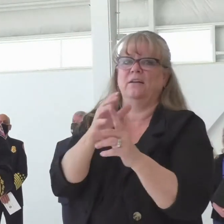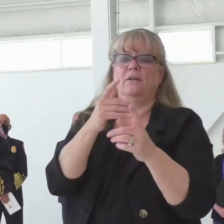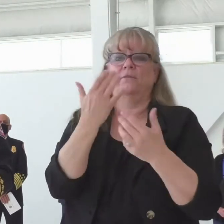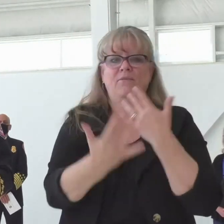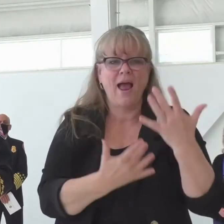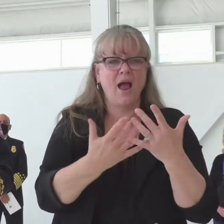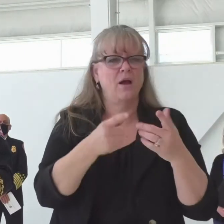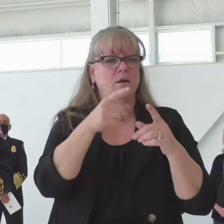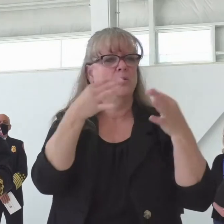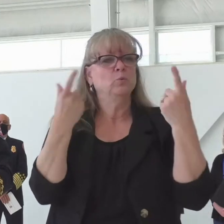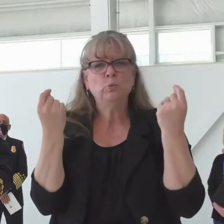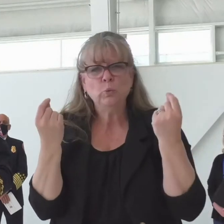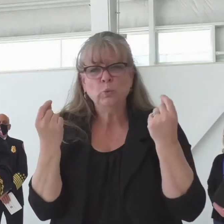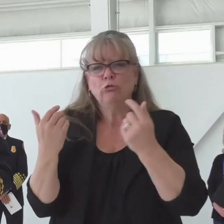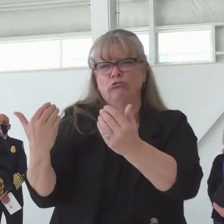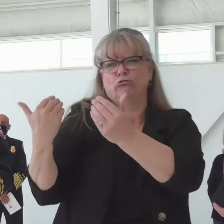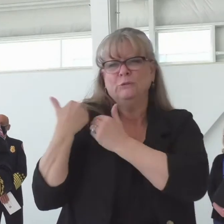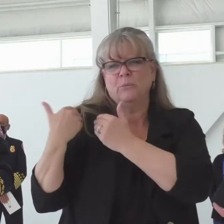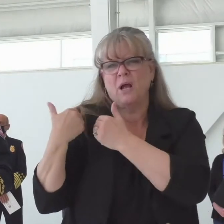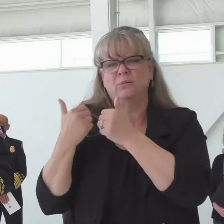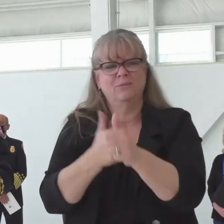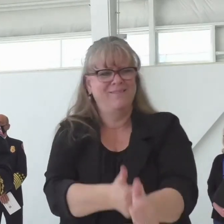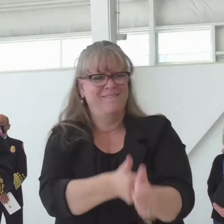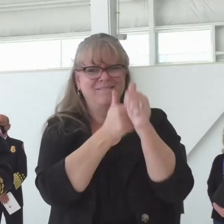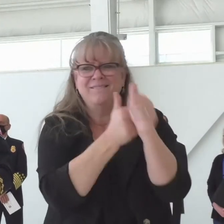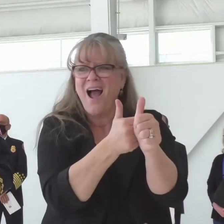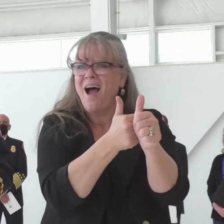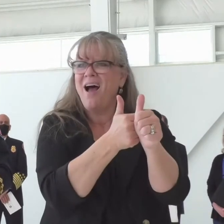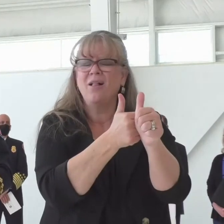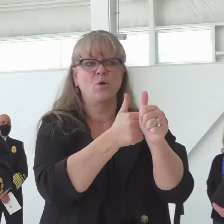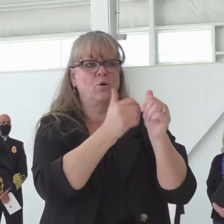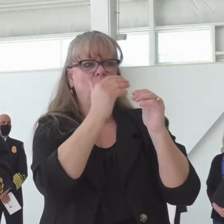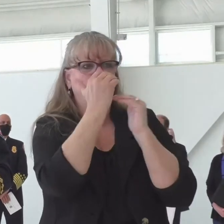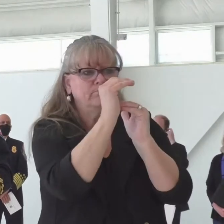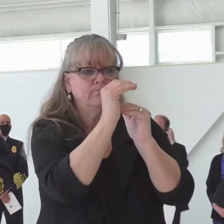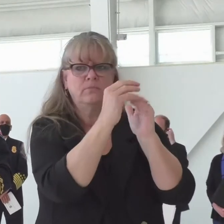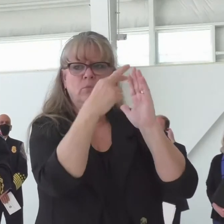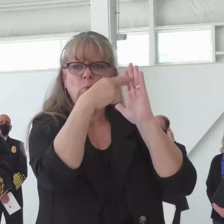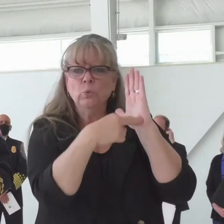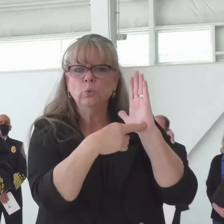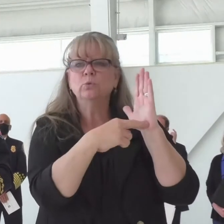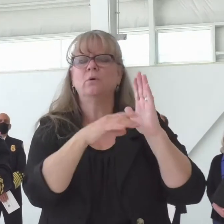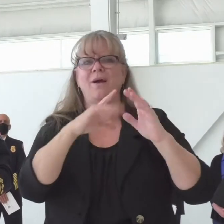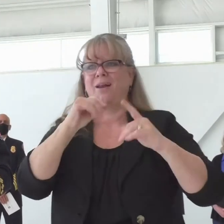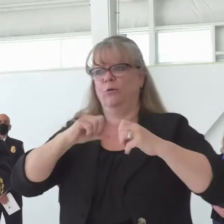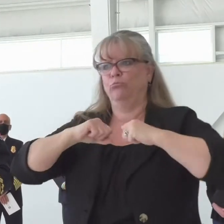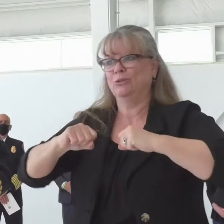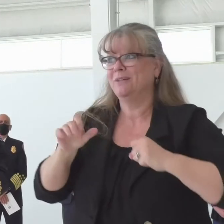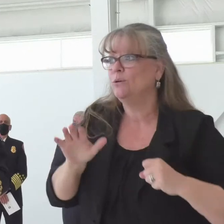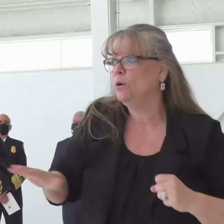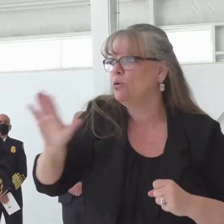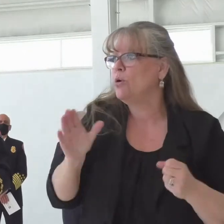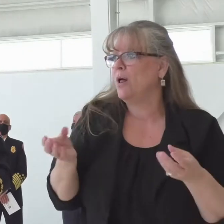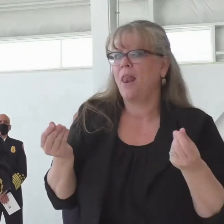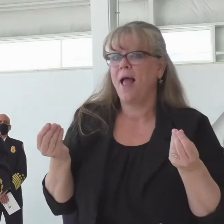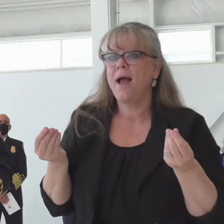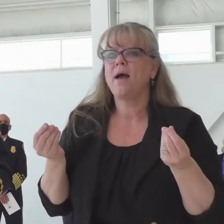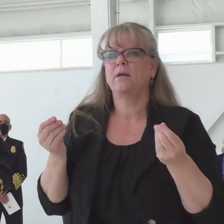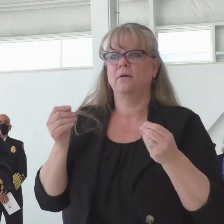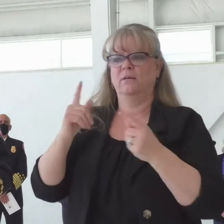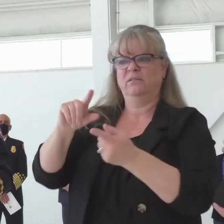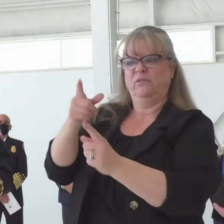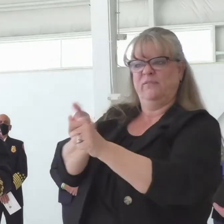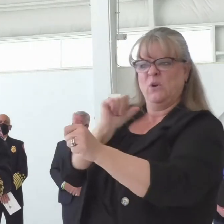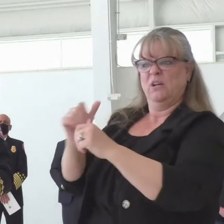fire restrictions when they are in place, and doing your part to protect your property from wildfire. We're all in this together.